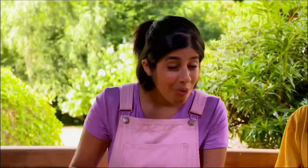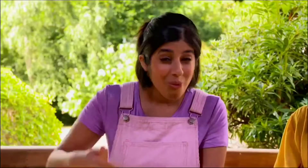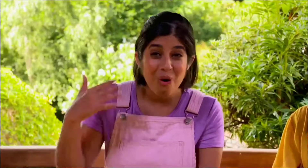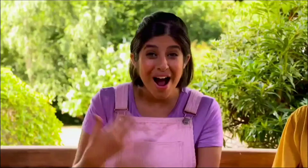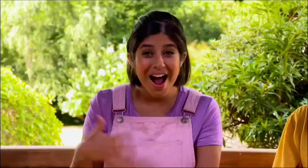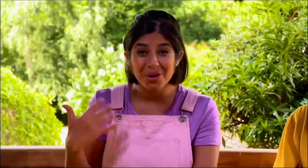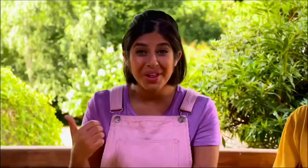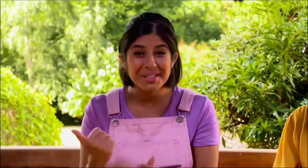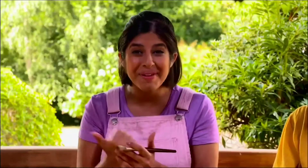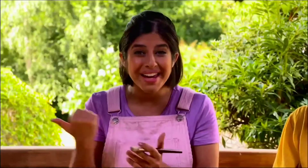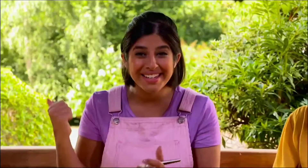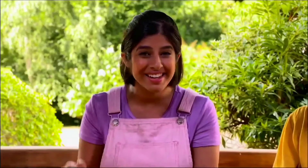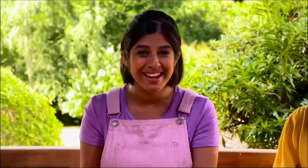Wow, that's amazing.